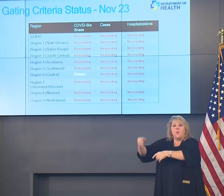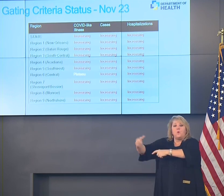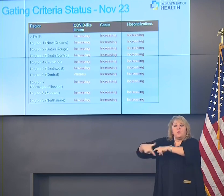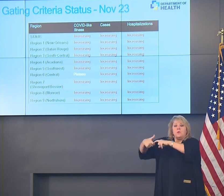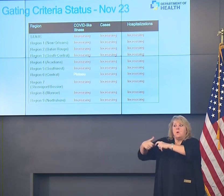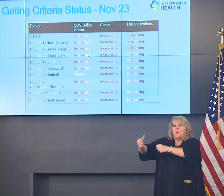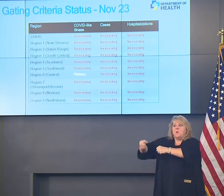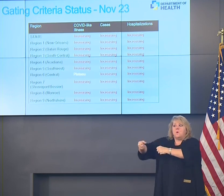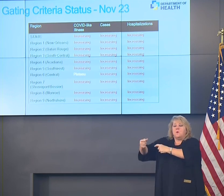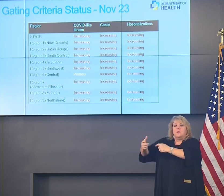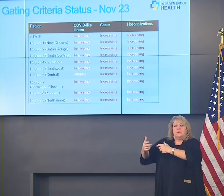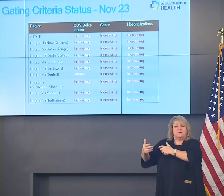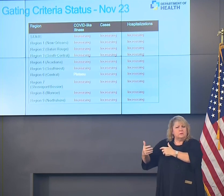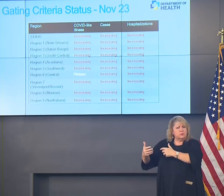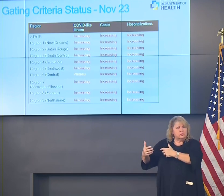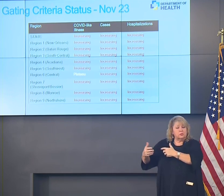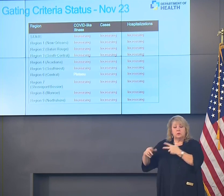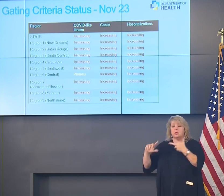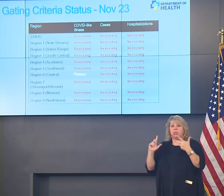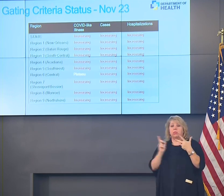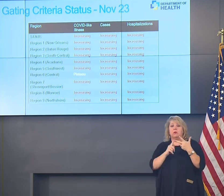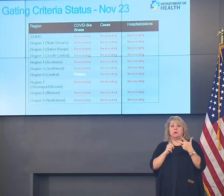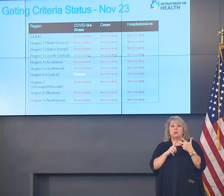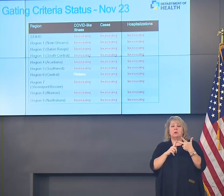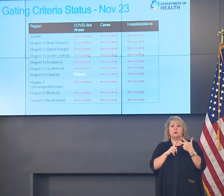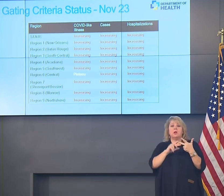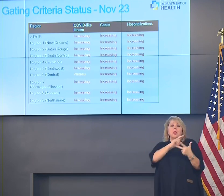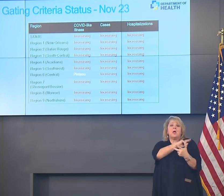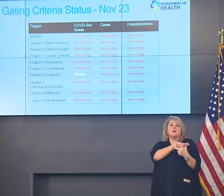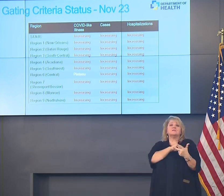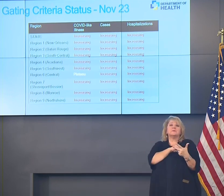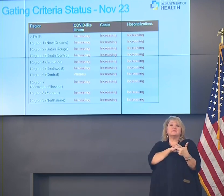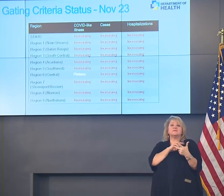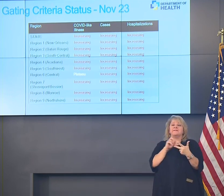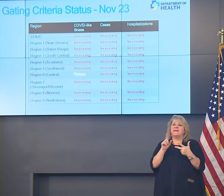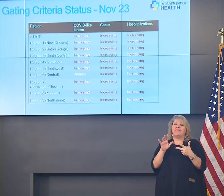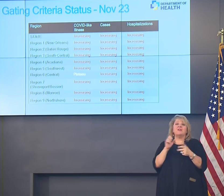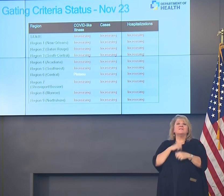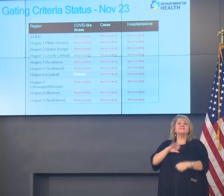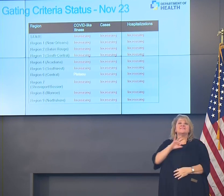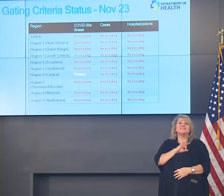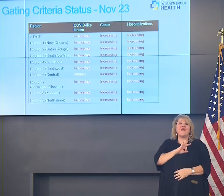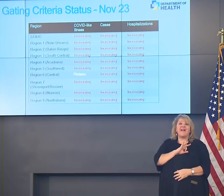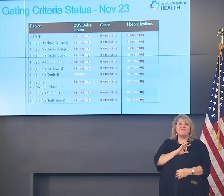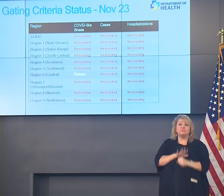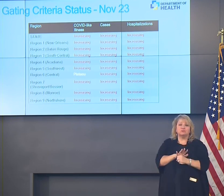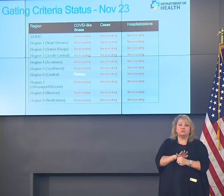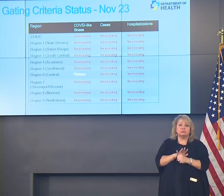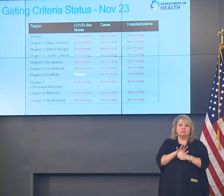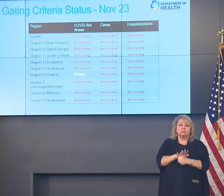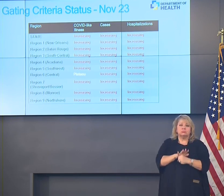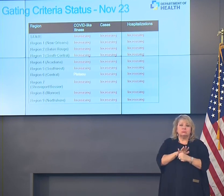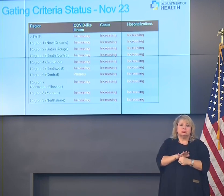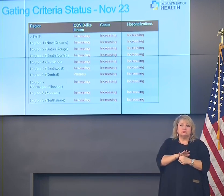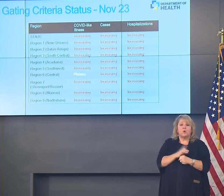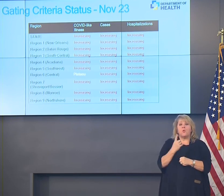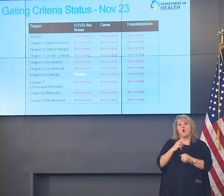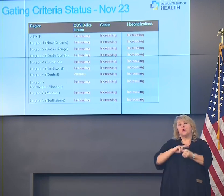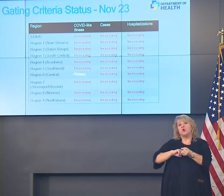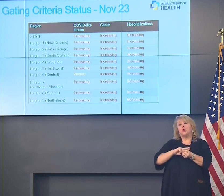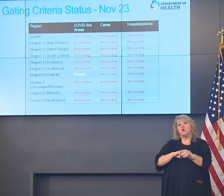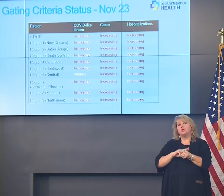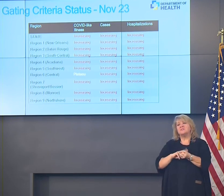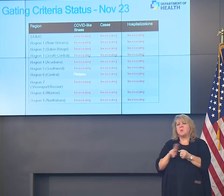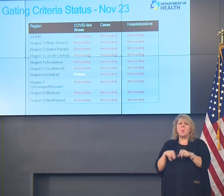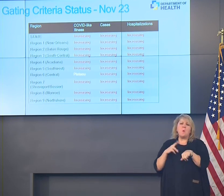And the third thing I've heard from hospitals is hospitals are having to stretch already their staffing capacity. A nurse on the floor that